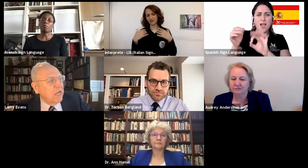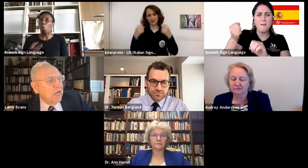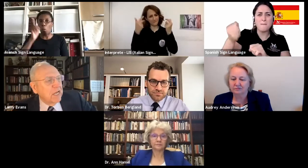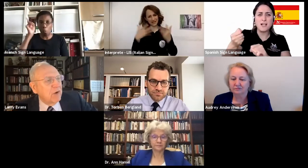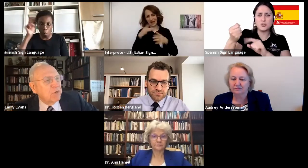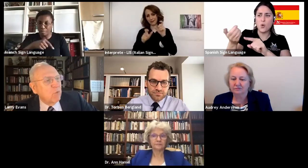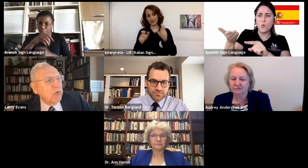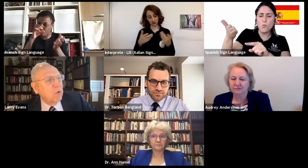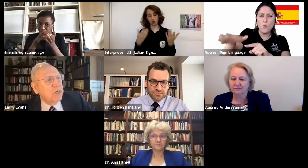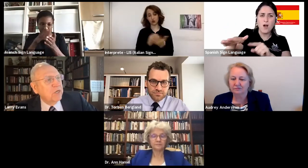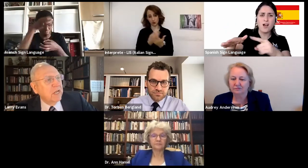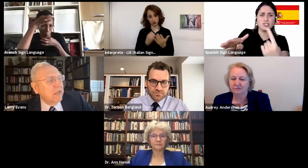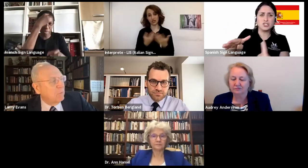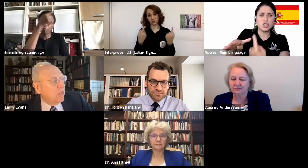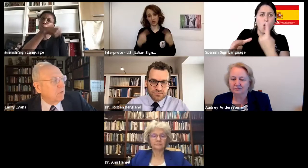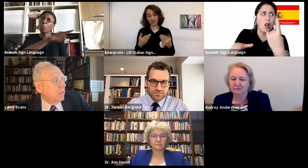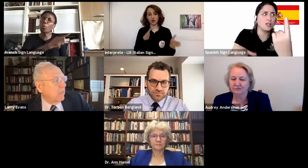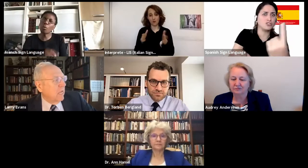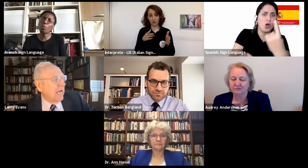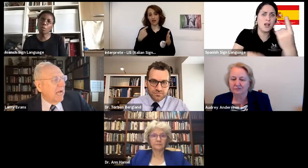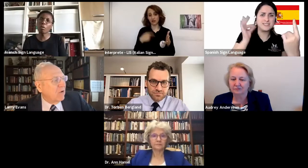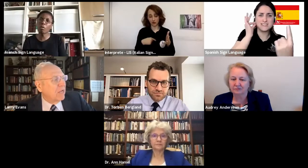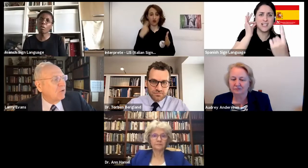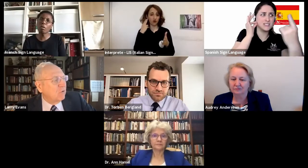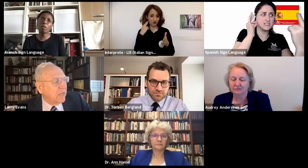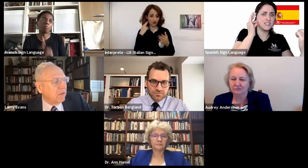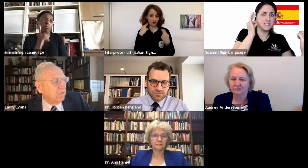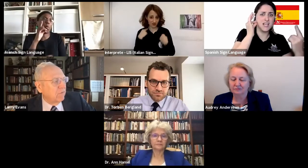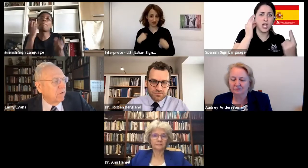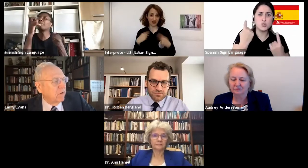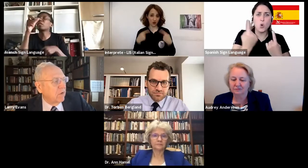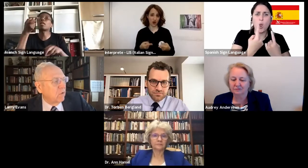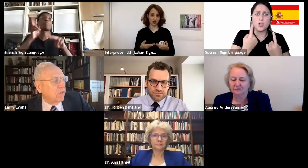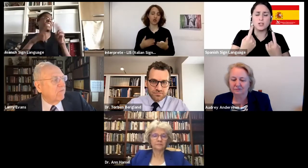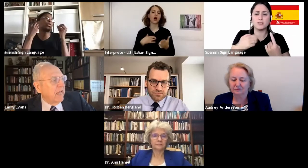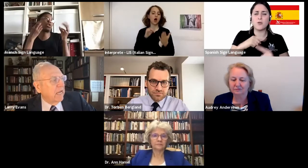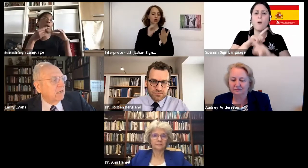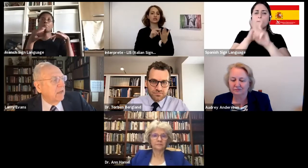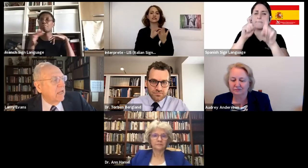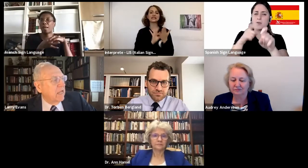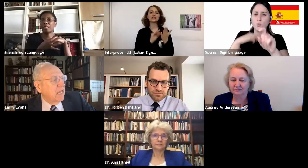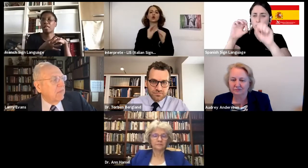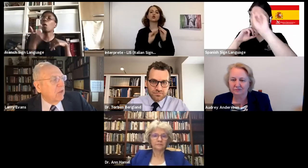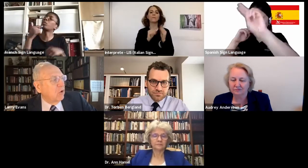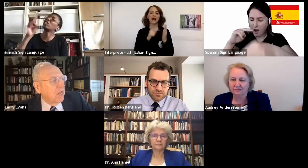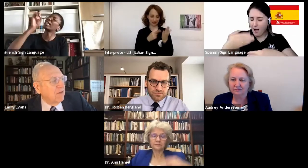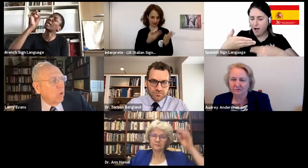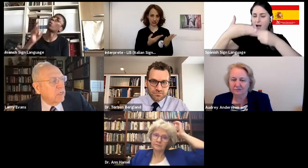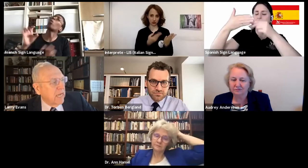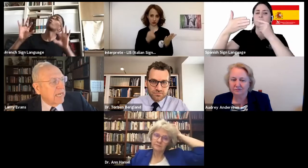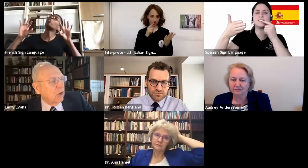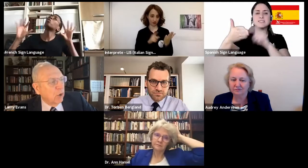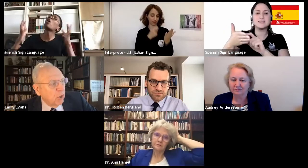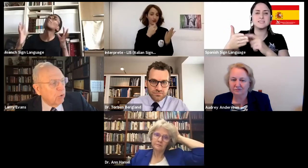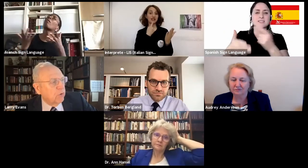Well, so here was one question that came in. How can you live with the fact that your loved